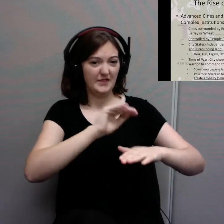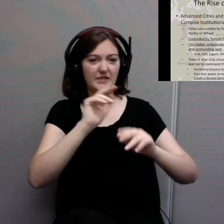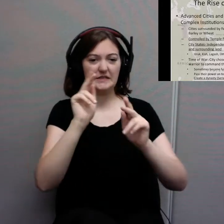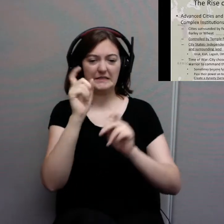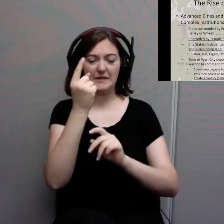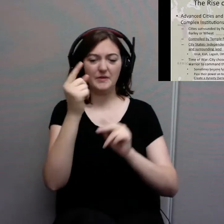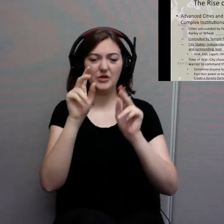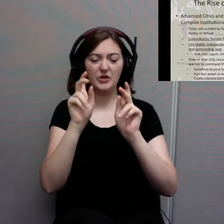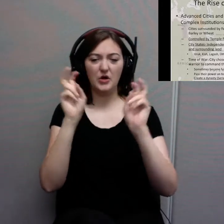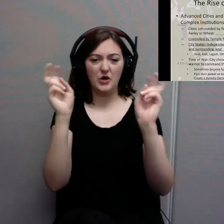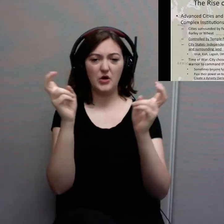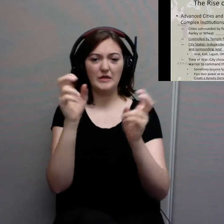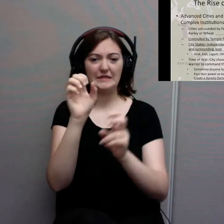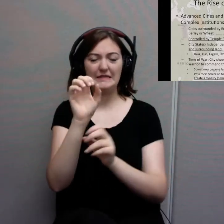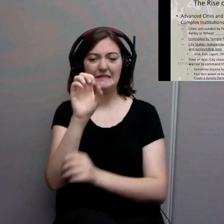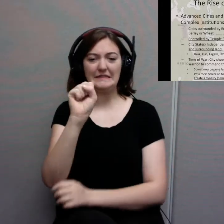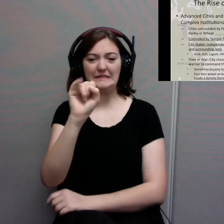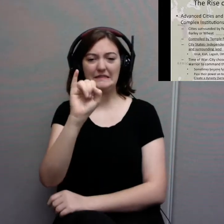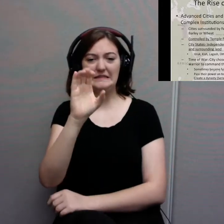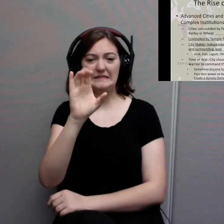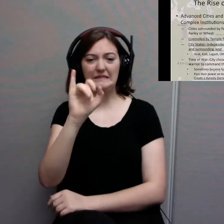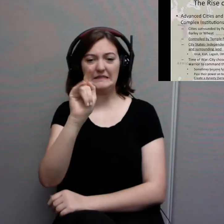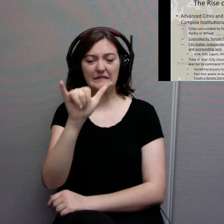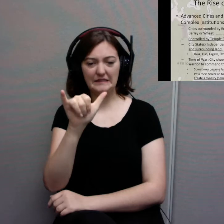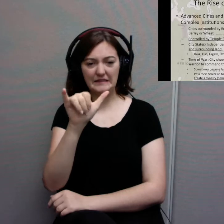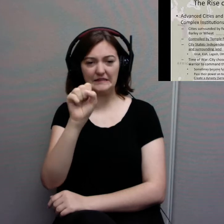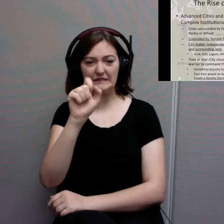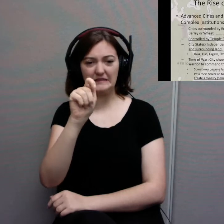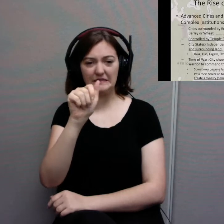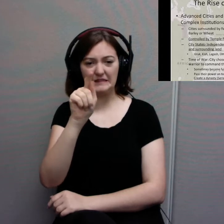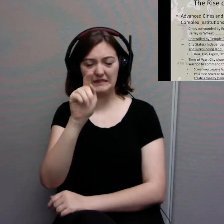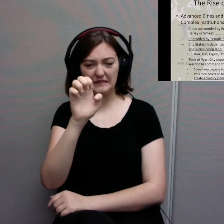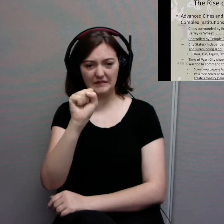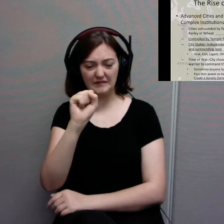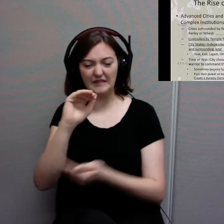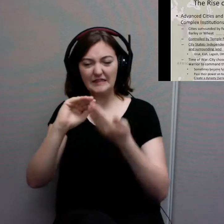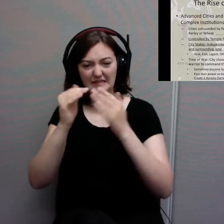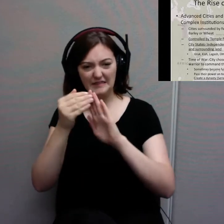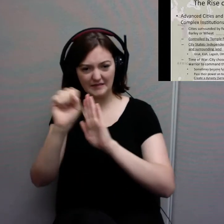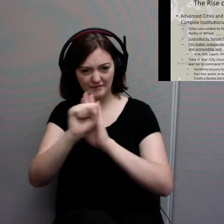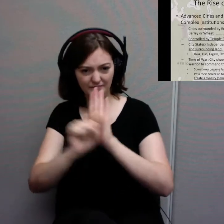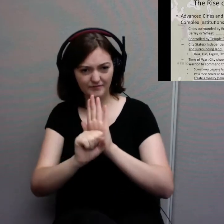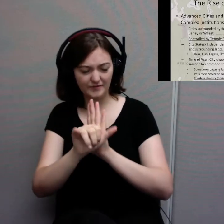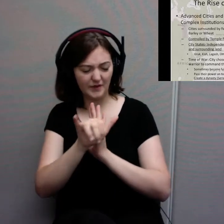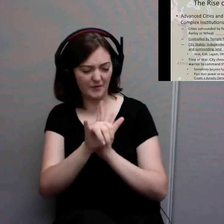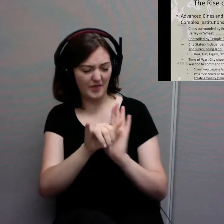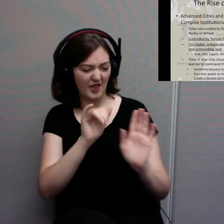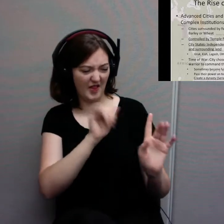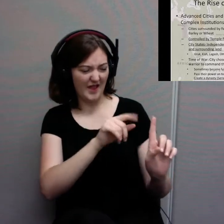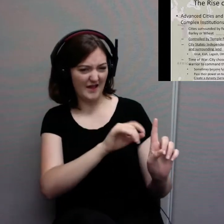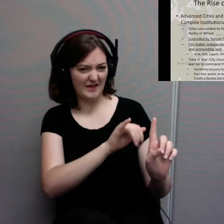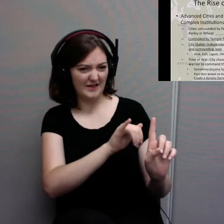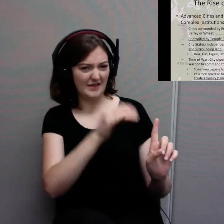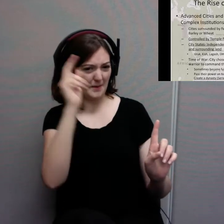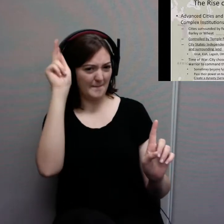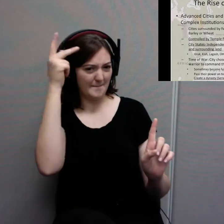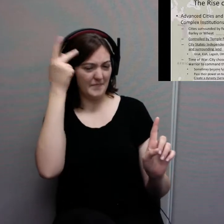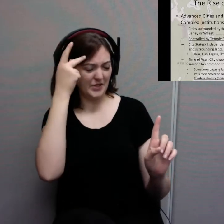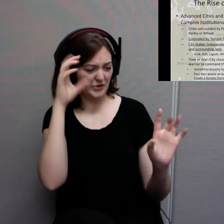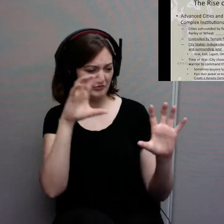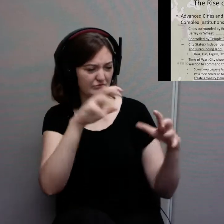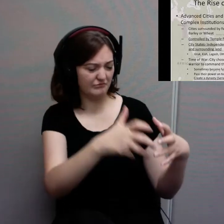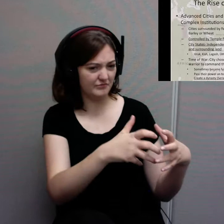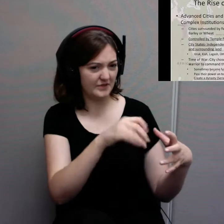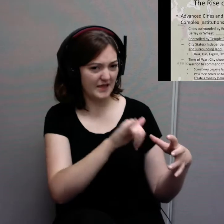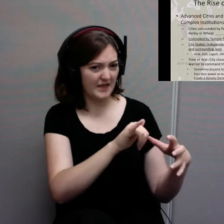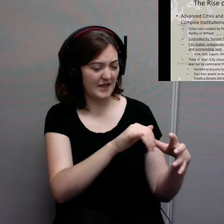a political unit where you have a major city that's surrounded by farms. It doesn't have